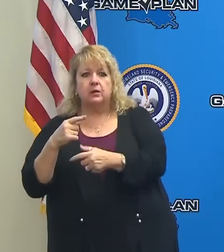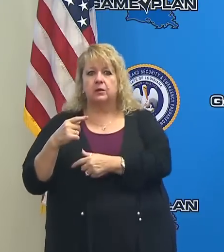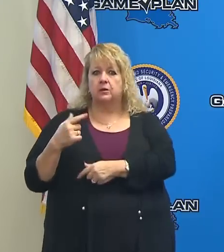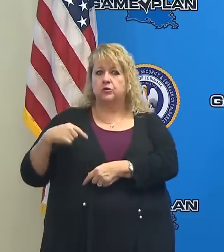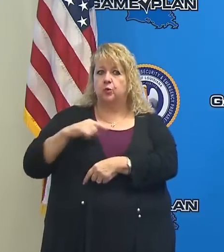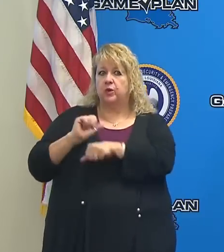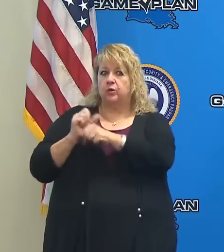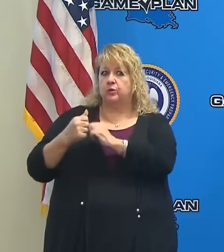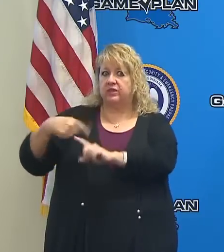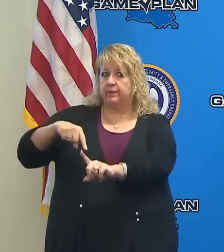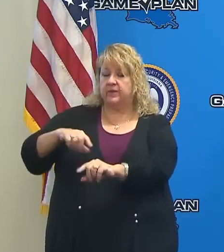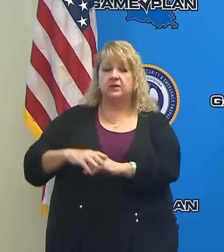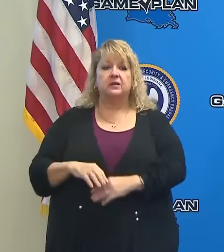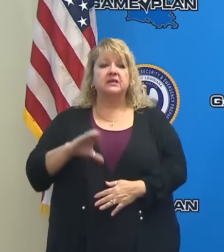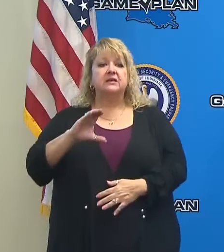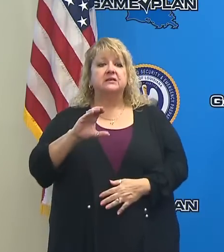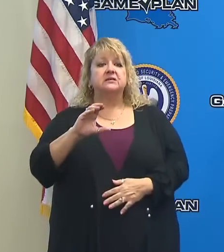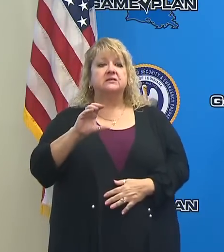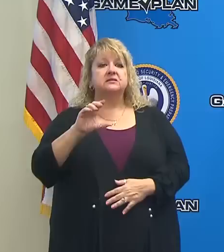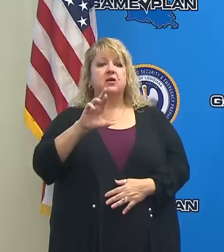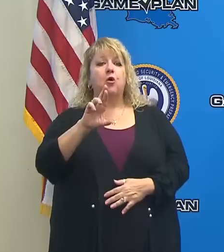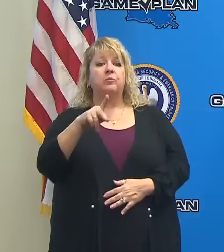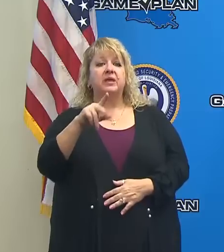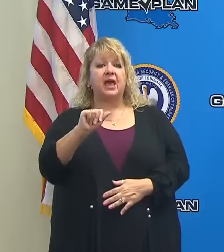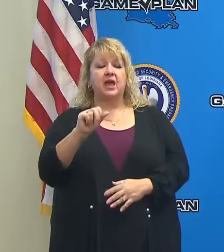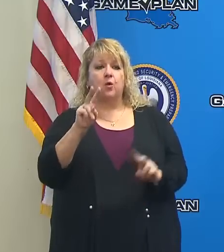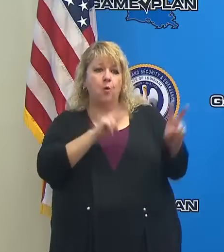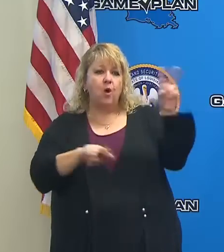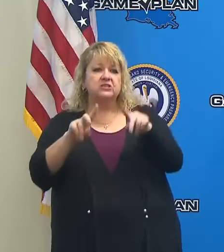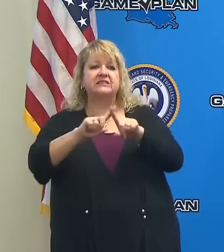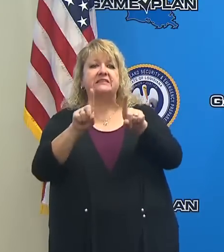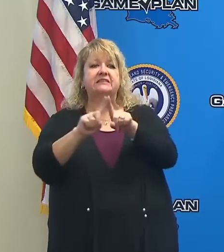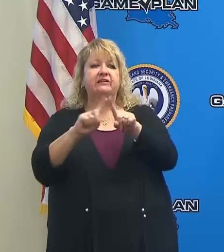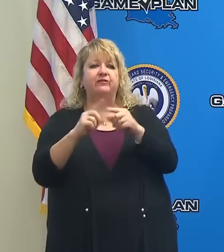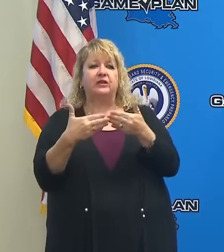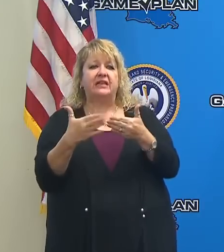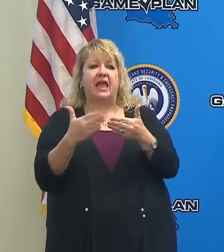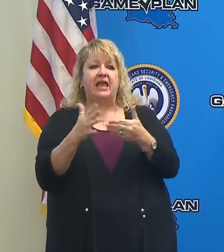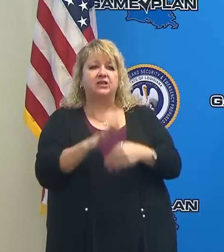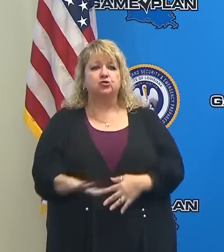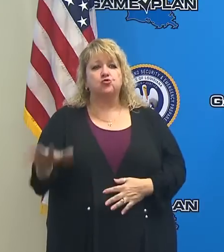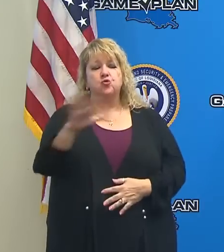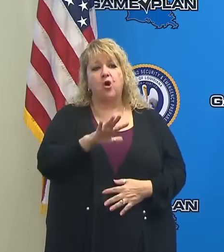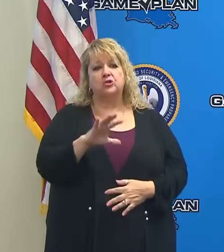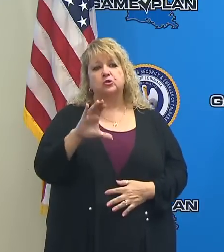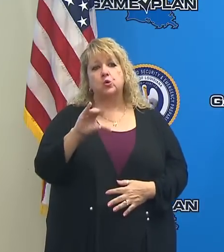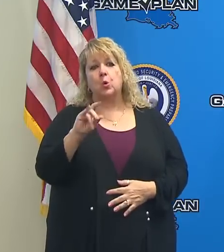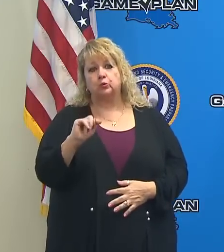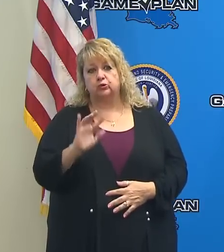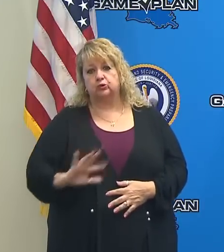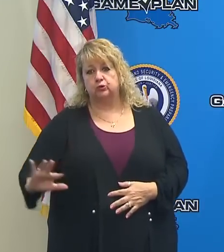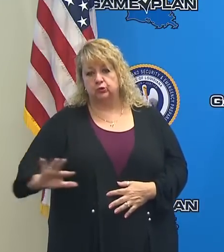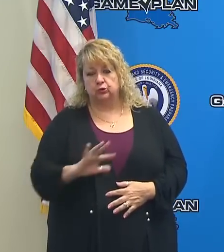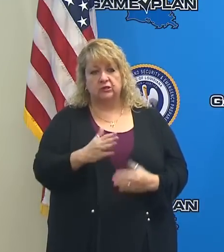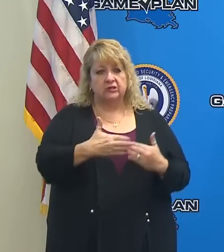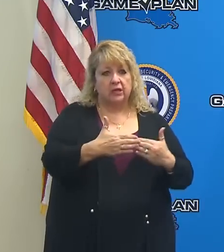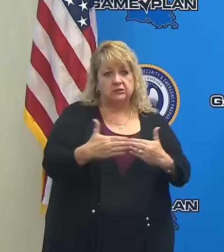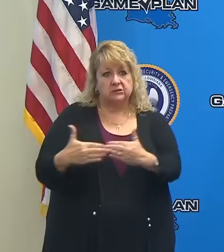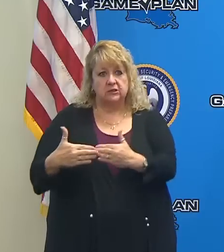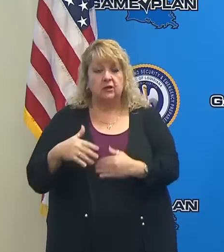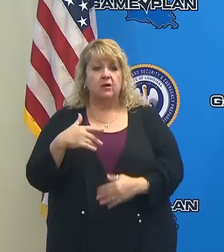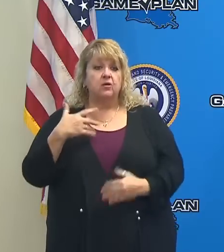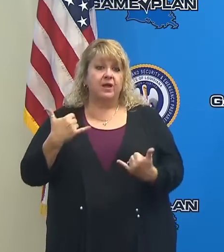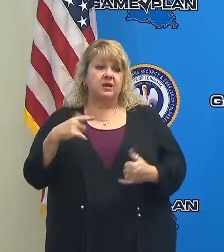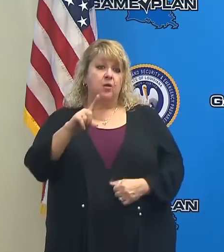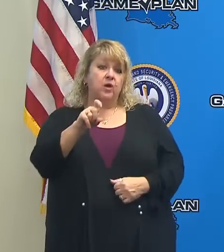The CPRA is tracking 692 gates across the coastal zone. As of earlier today, a total of